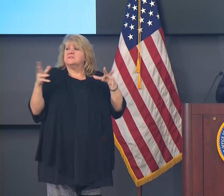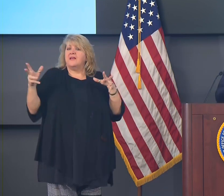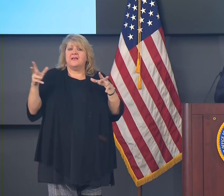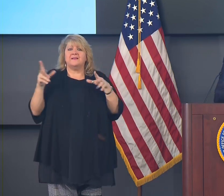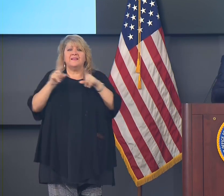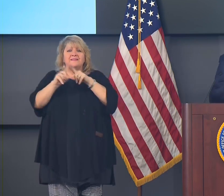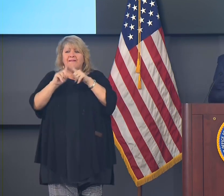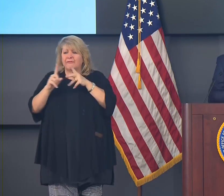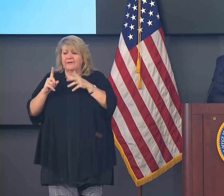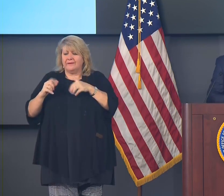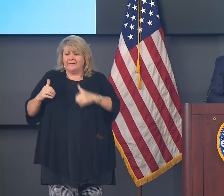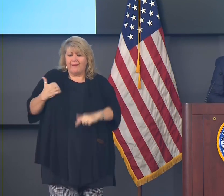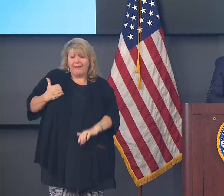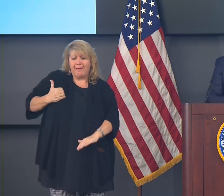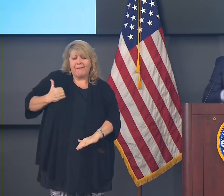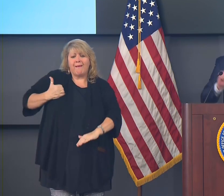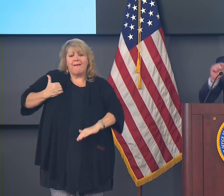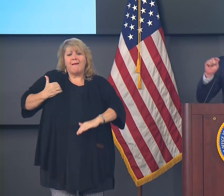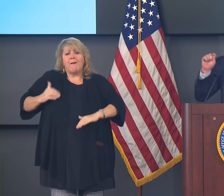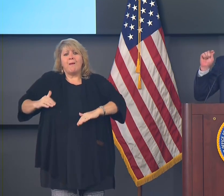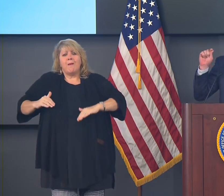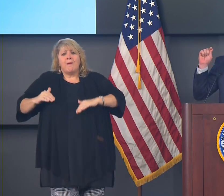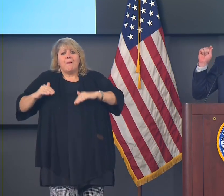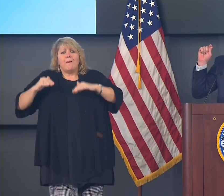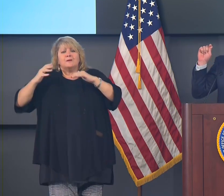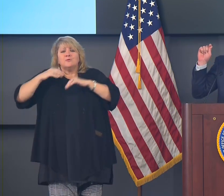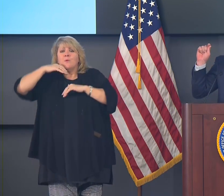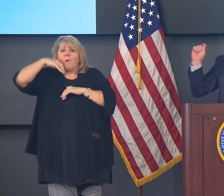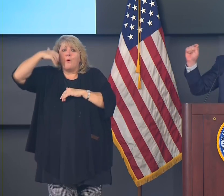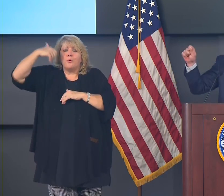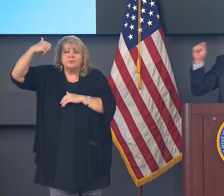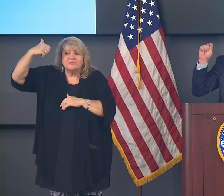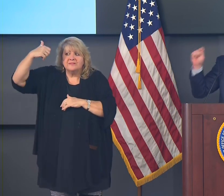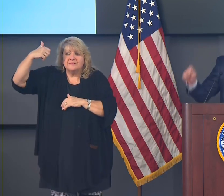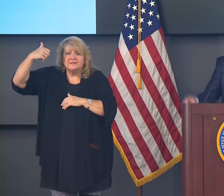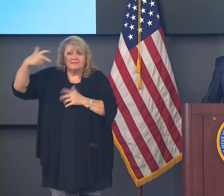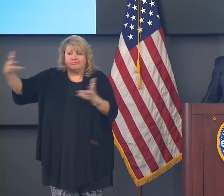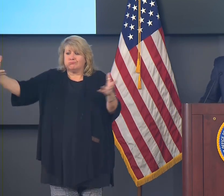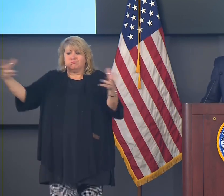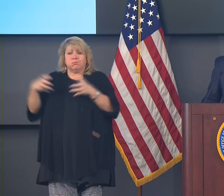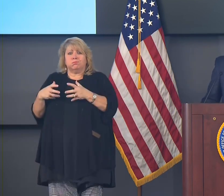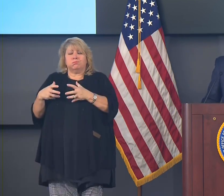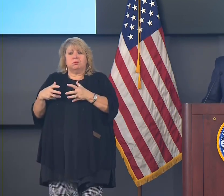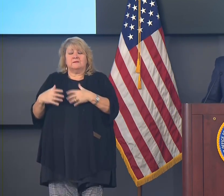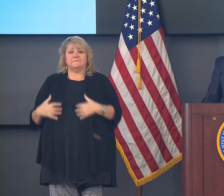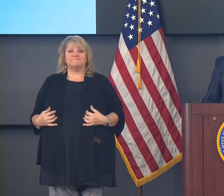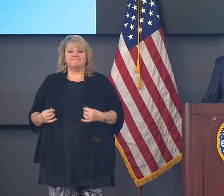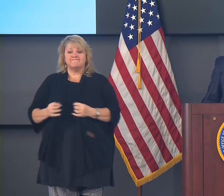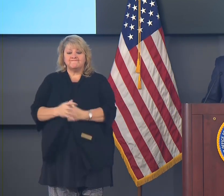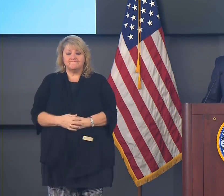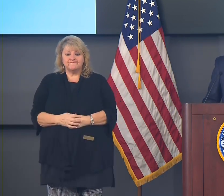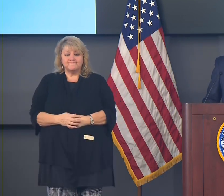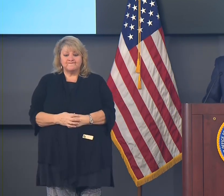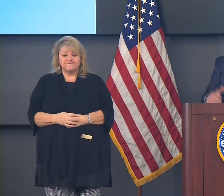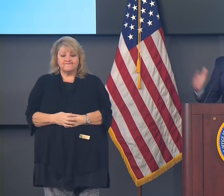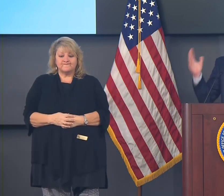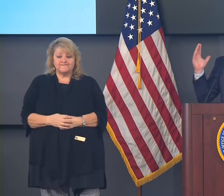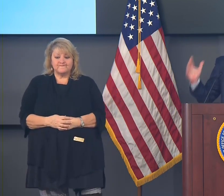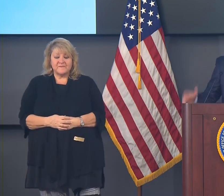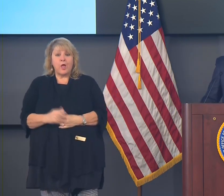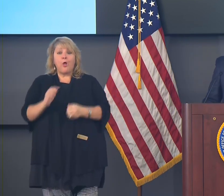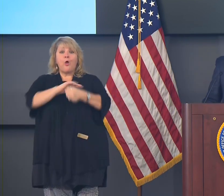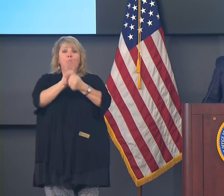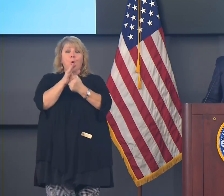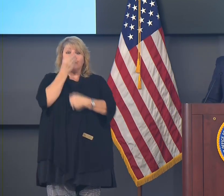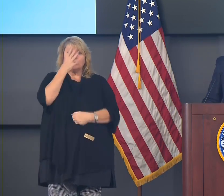virus doesn't know and doesn't care whether the person that you are going to spread it to is a relative, doesn't know, doesn't